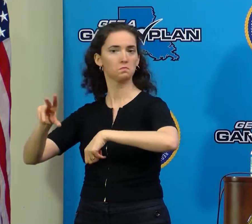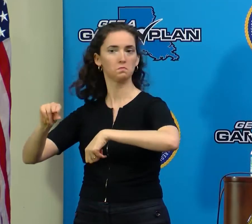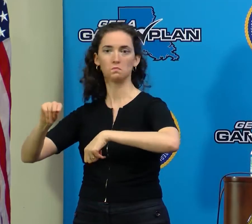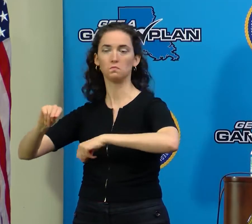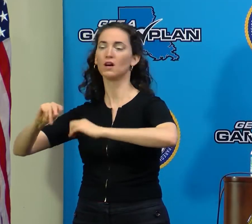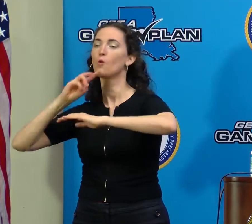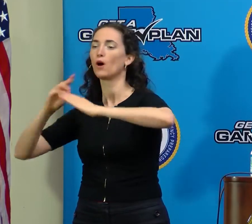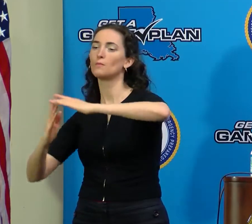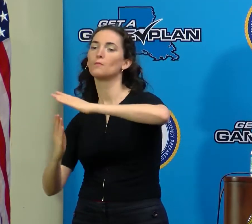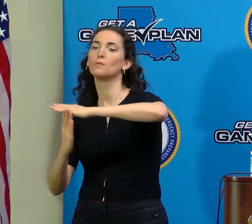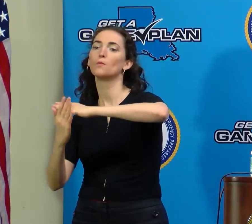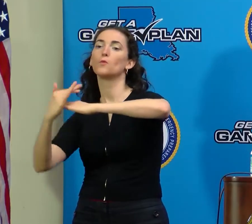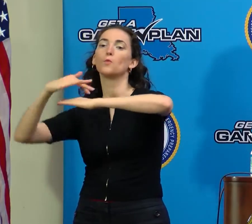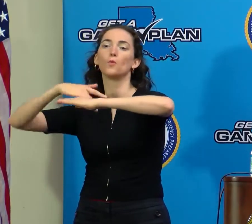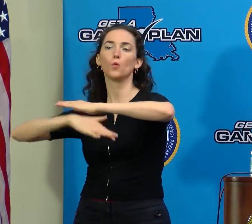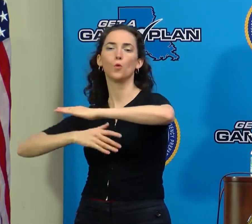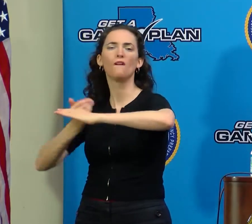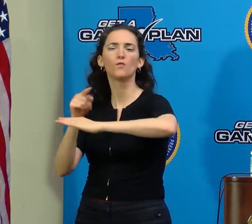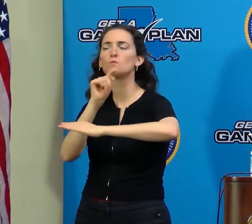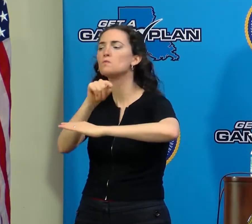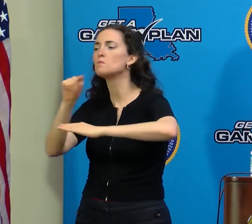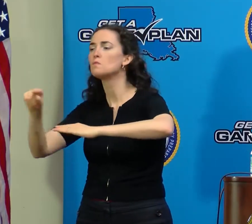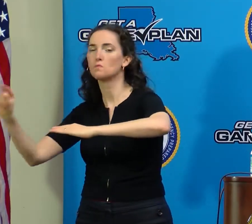overtopped in a few areas.